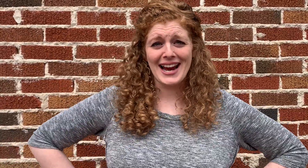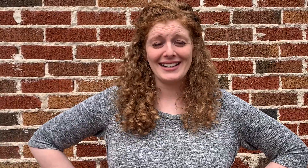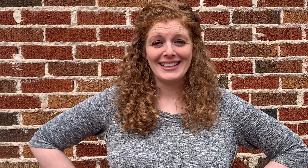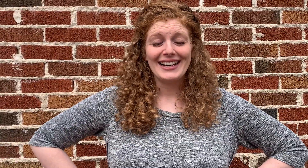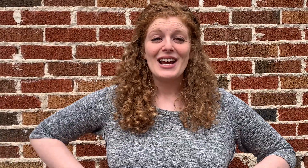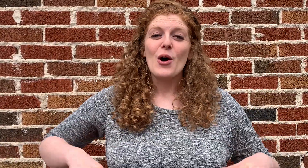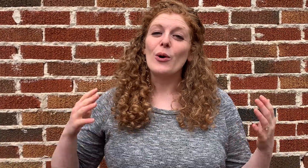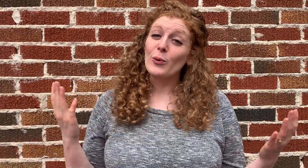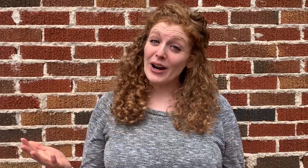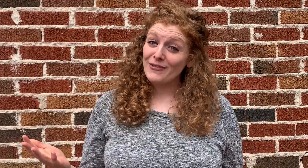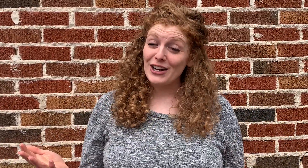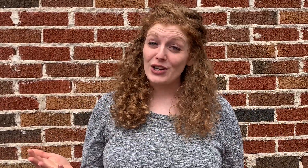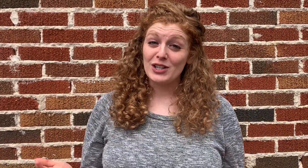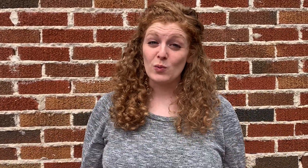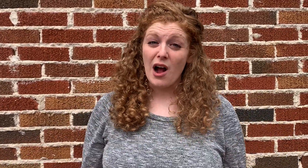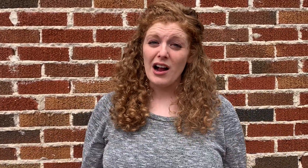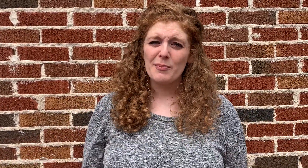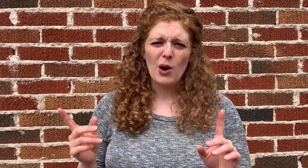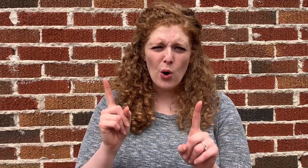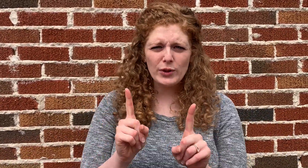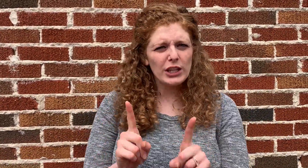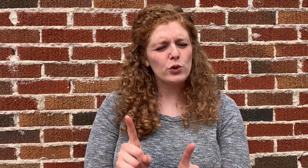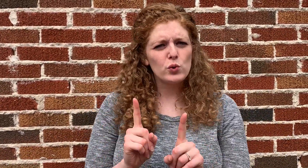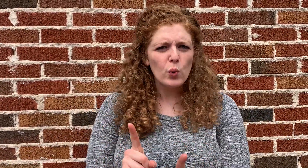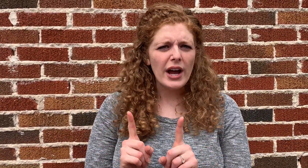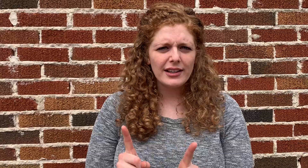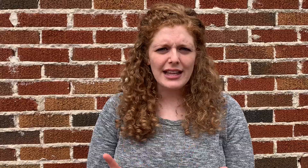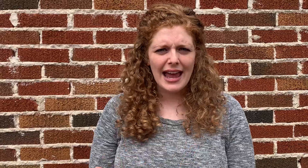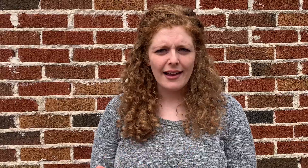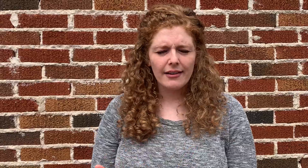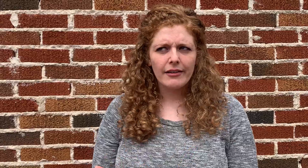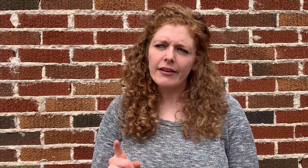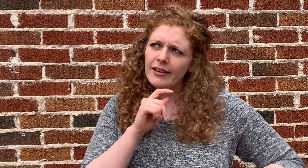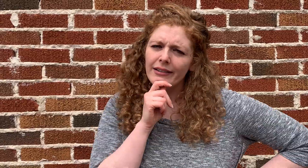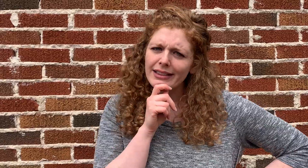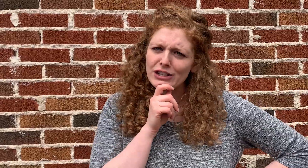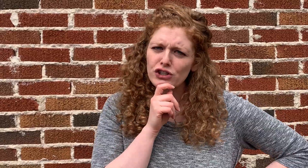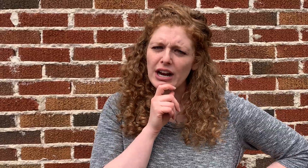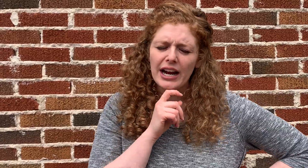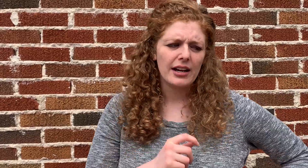I? Or what if I tried to walk but only used one leg? Let's try it.